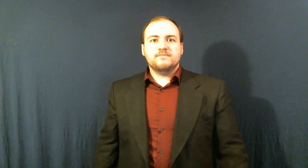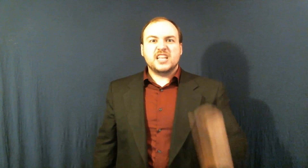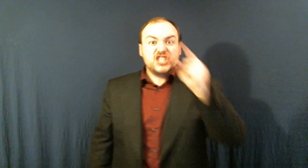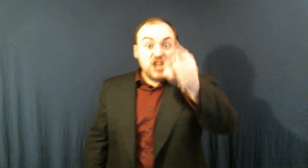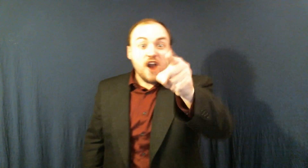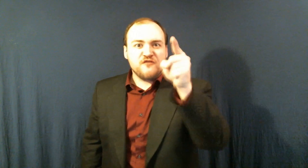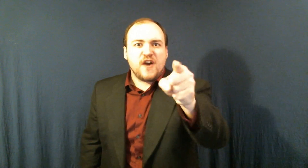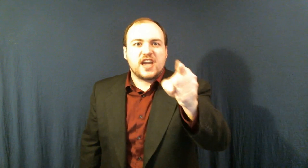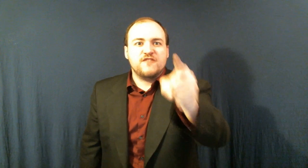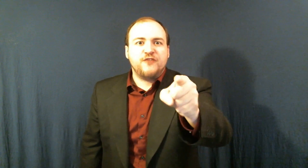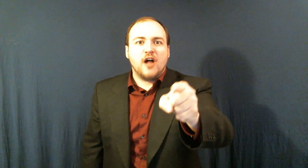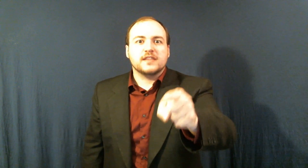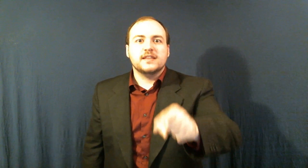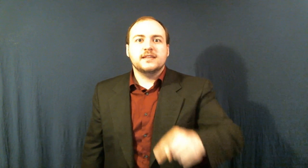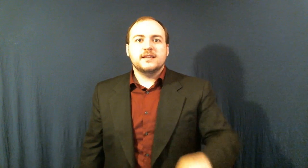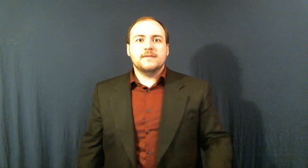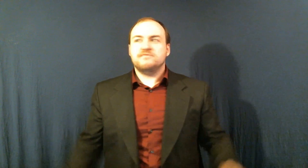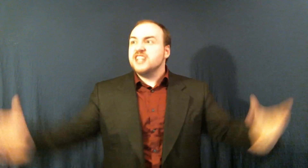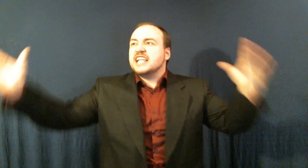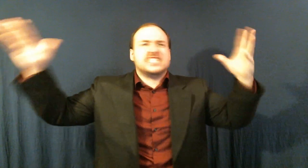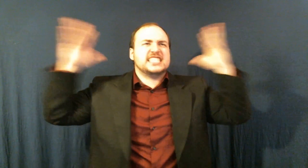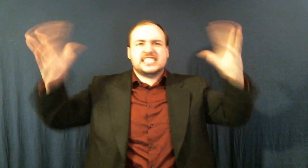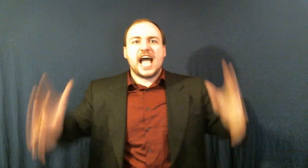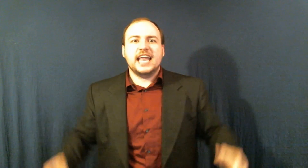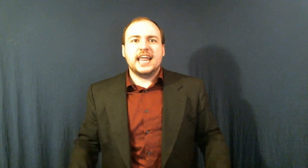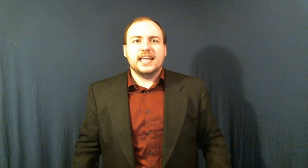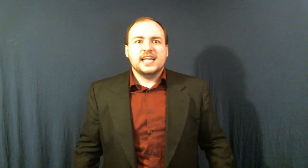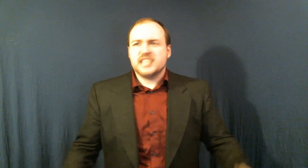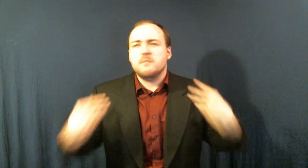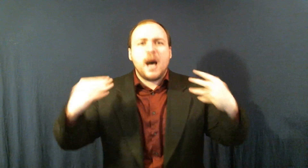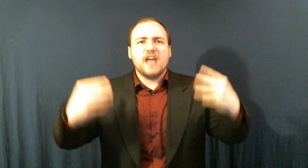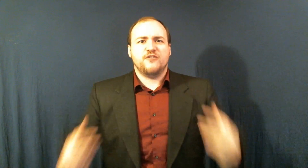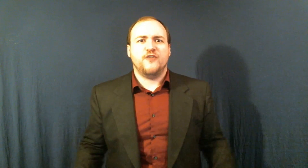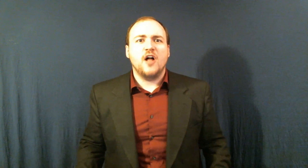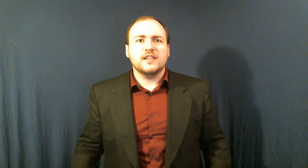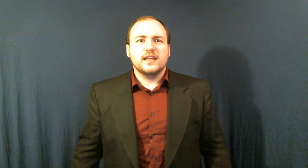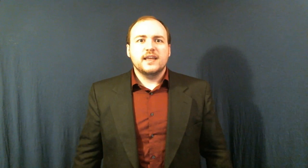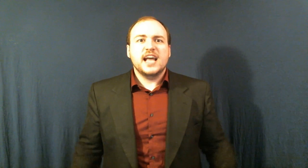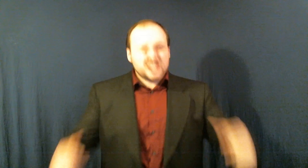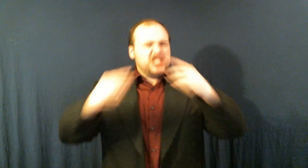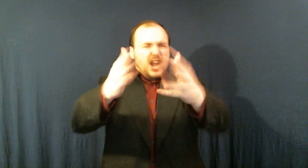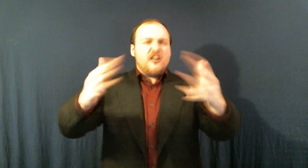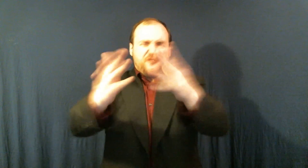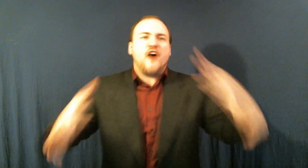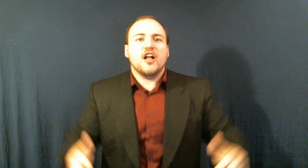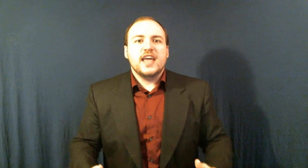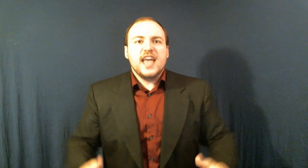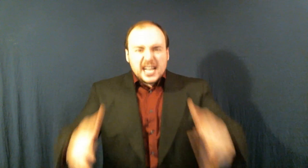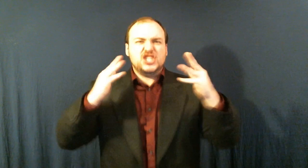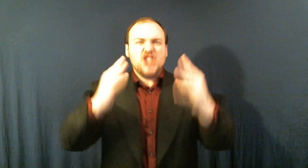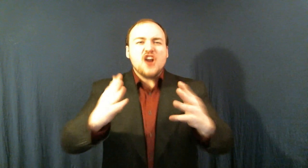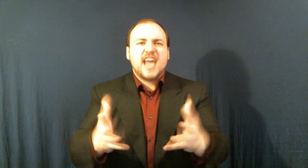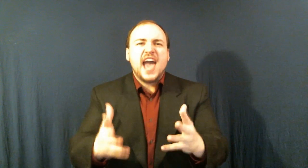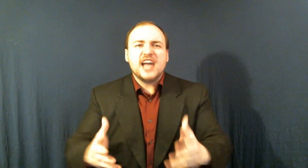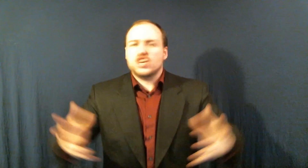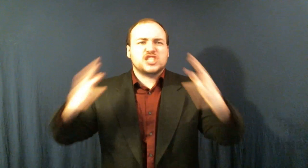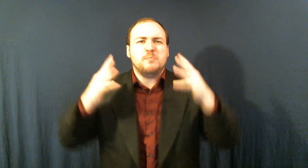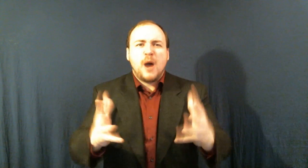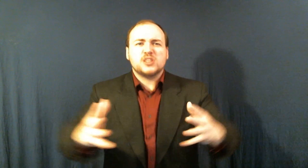It's your fucking fault It's not society It's not my fault It's your fault It's your kid You're supposed